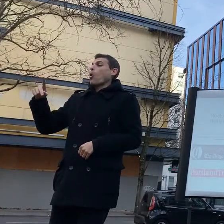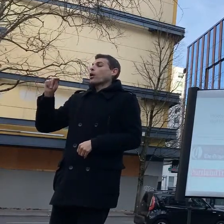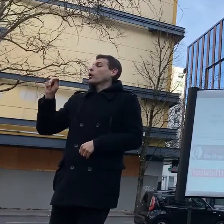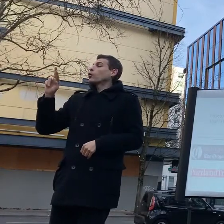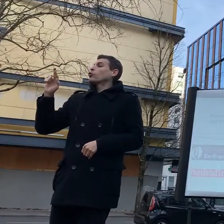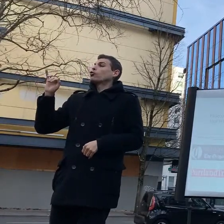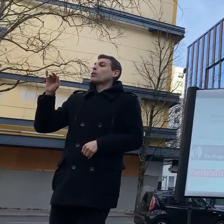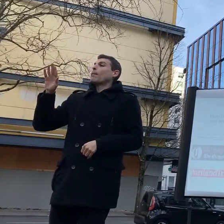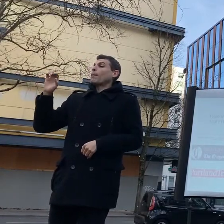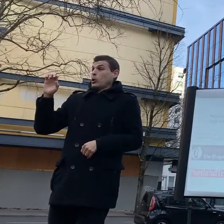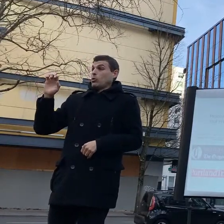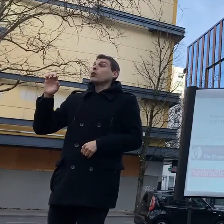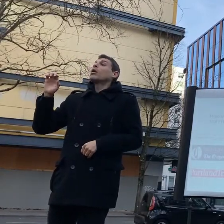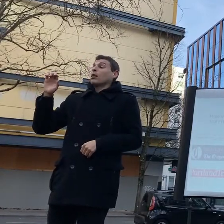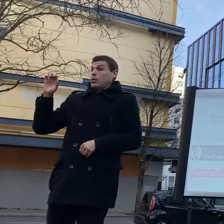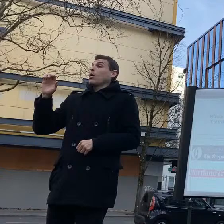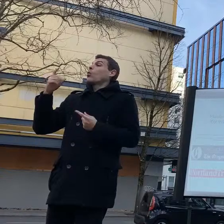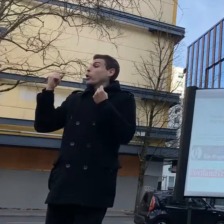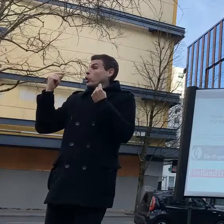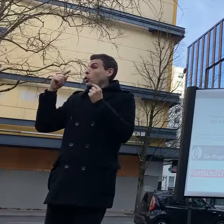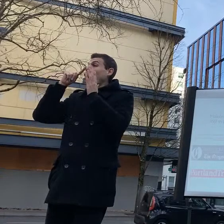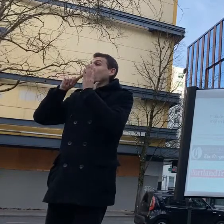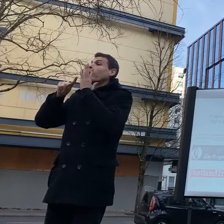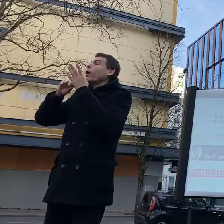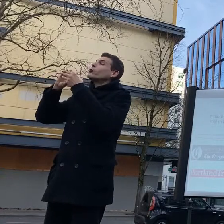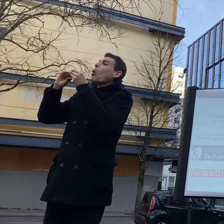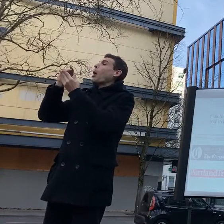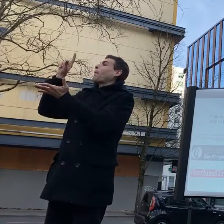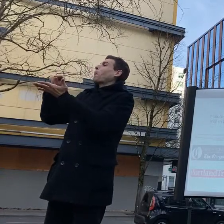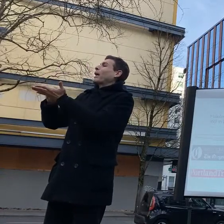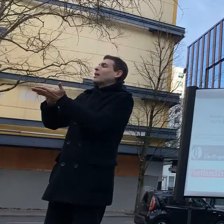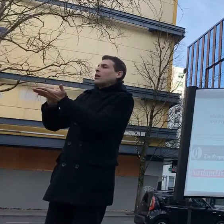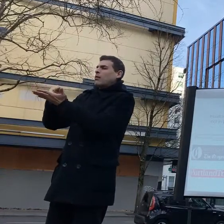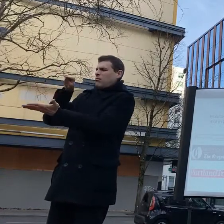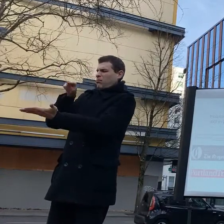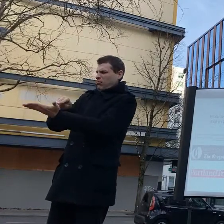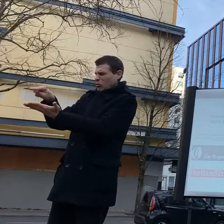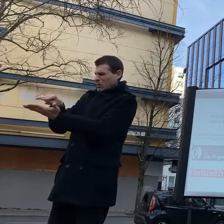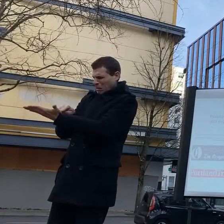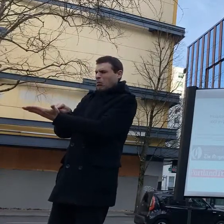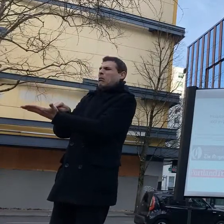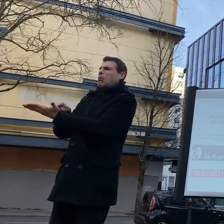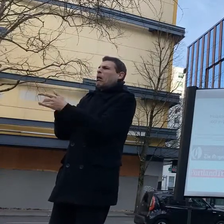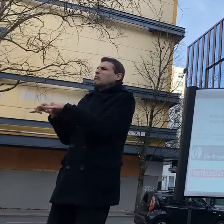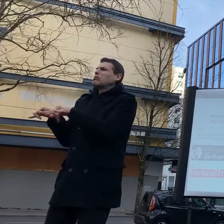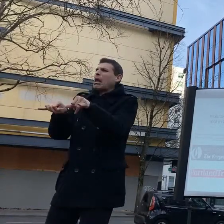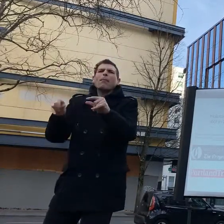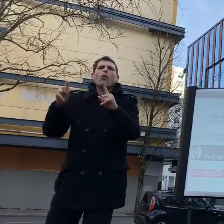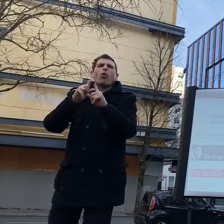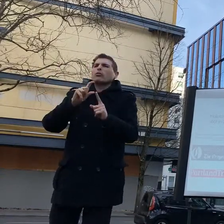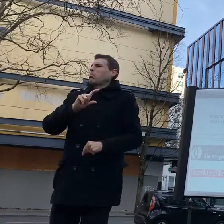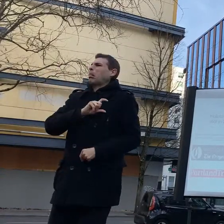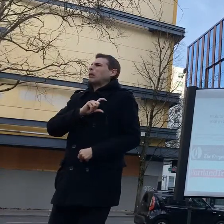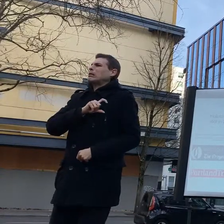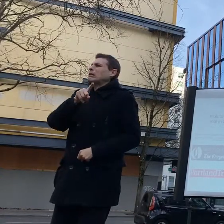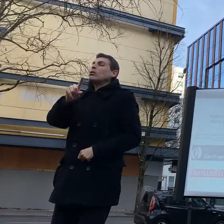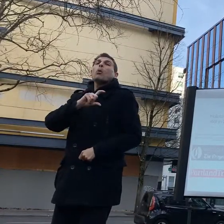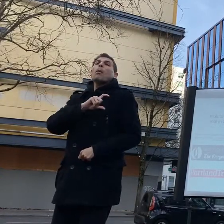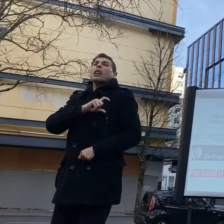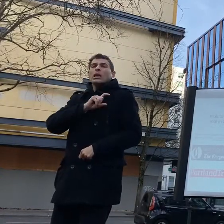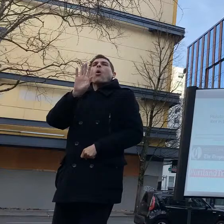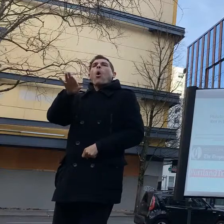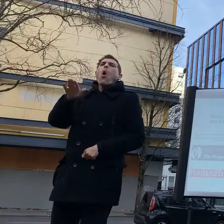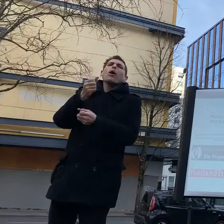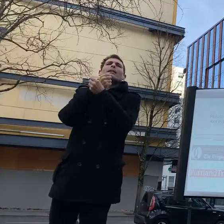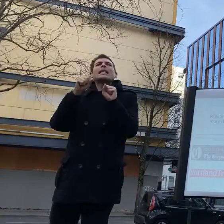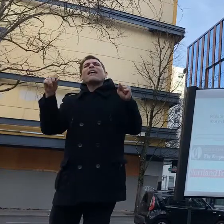protesters as throwing caustic munition caustic uh substances on them in paint balloons when their officers are